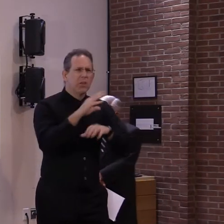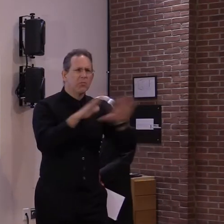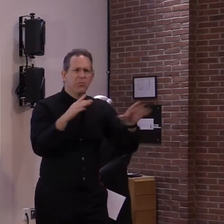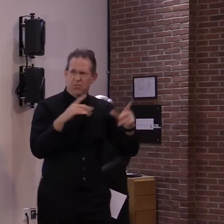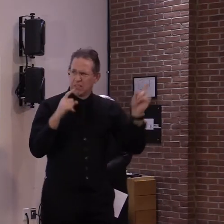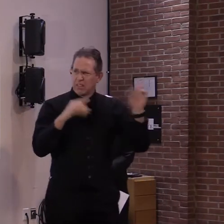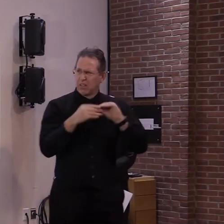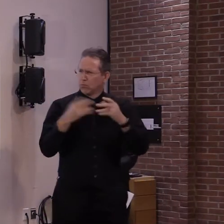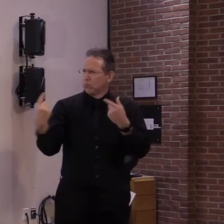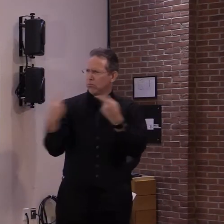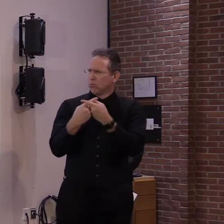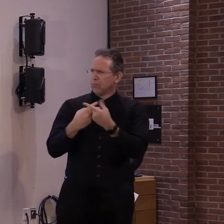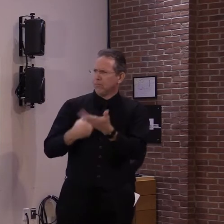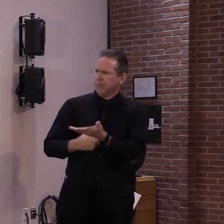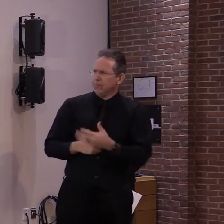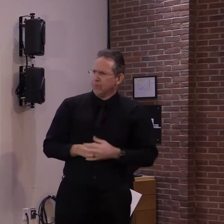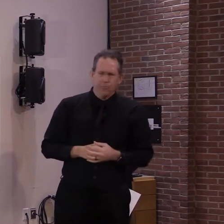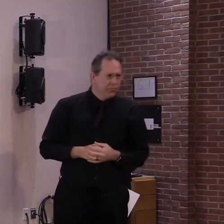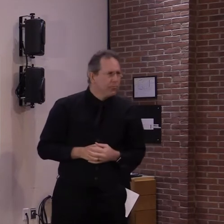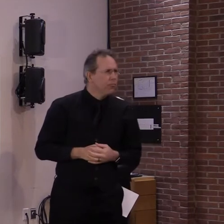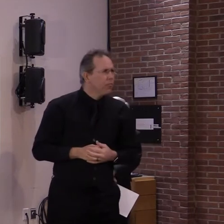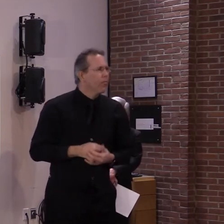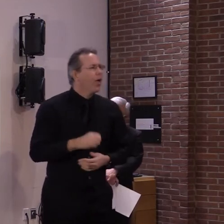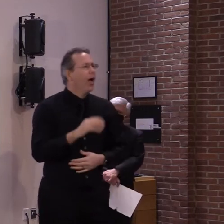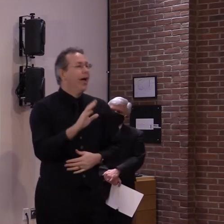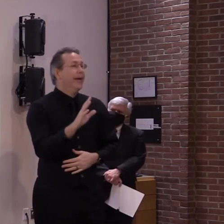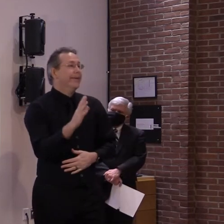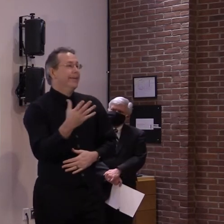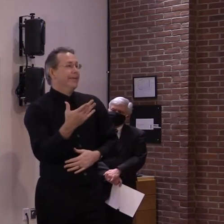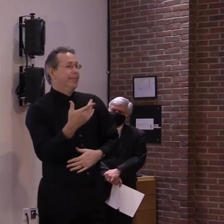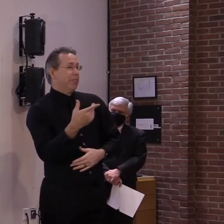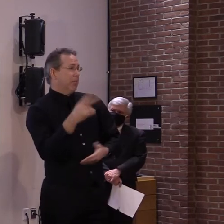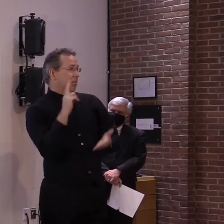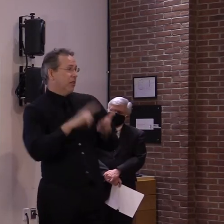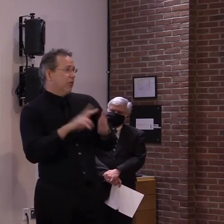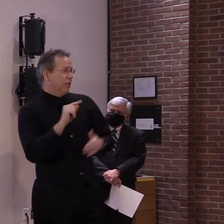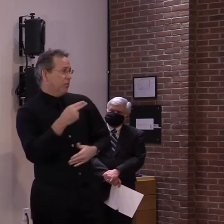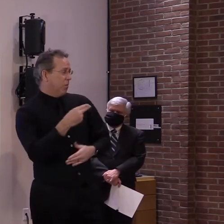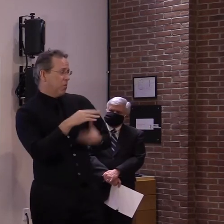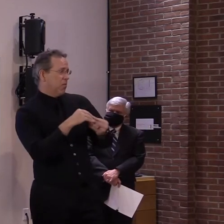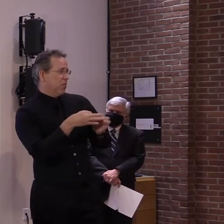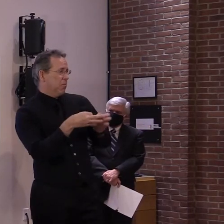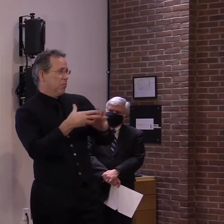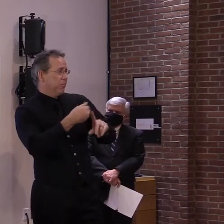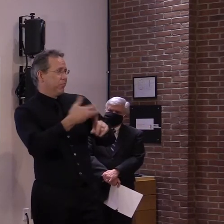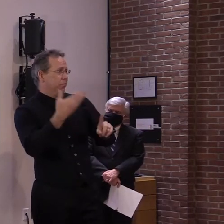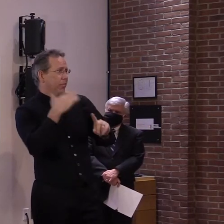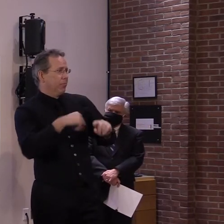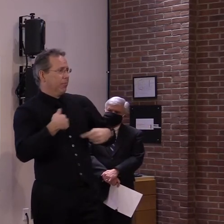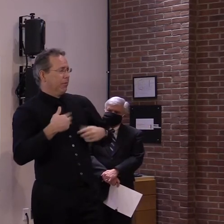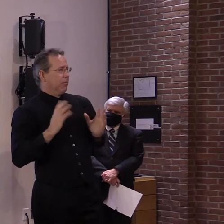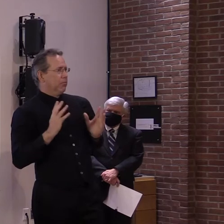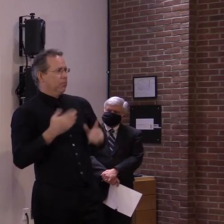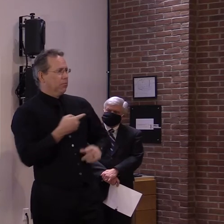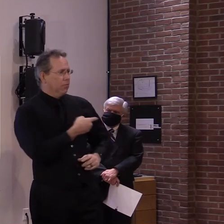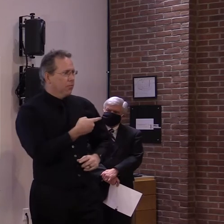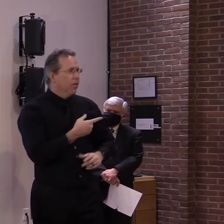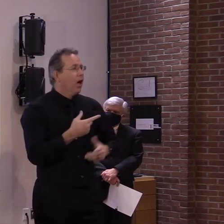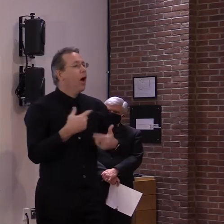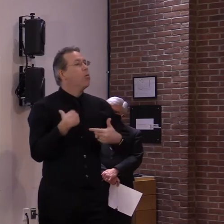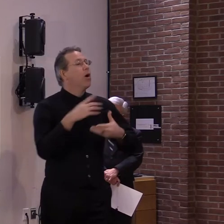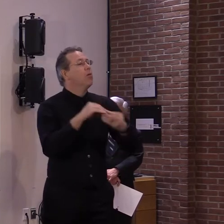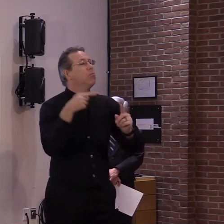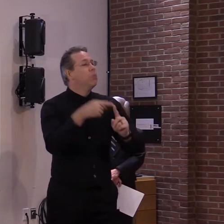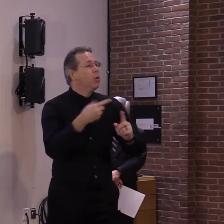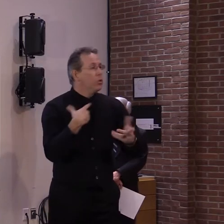clean this up a bit, but from our standpoint, we just want a simple, easily distinguishable procedure so that